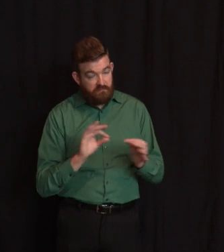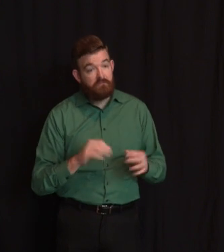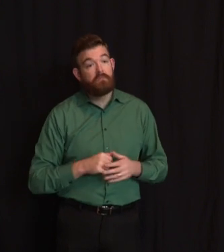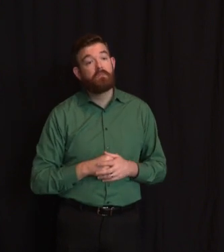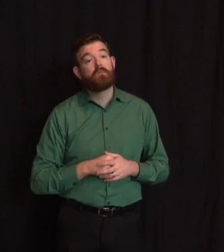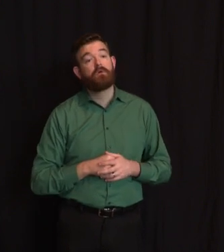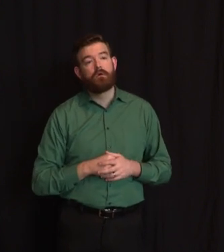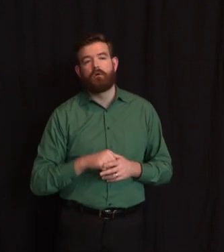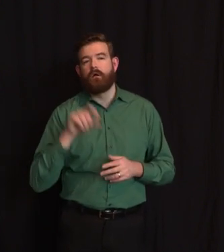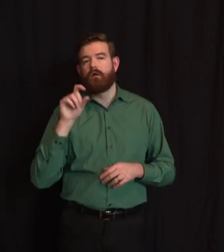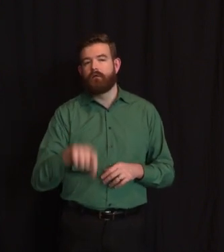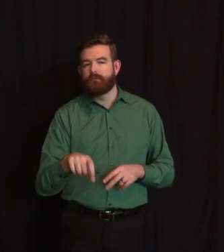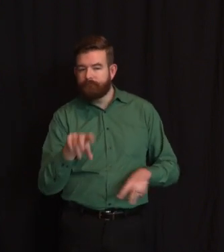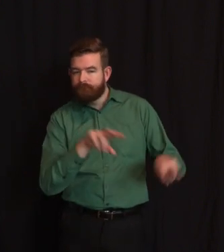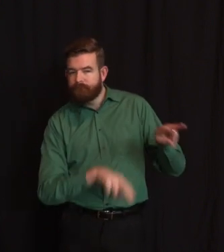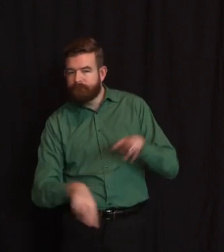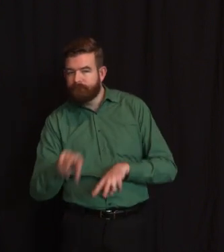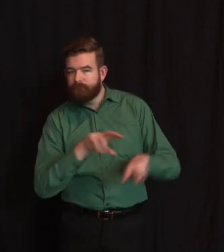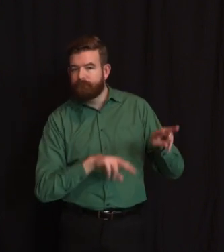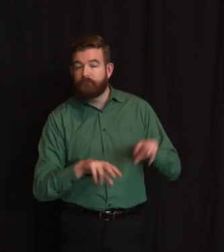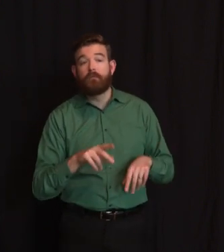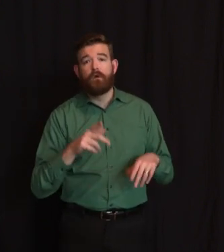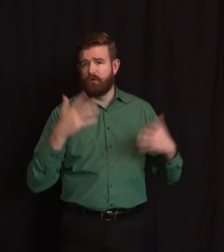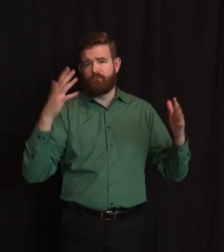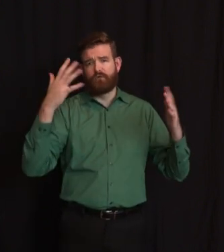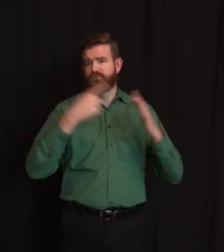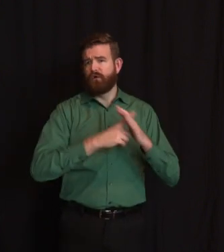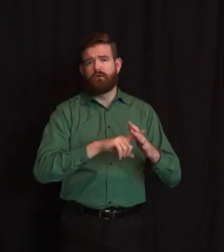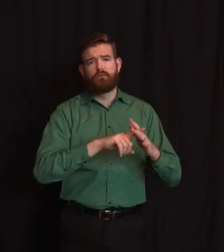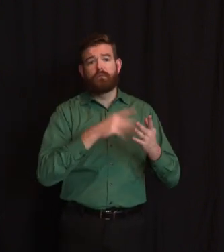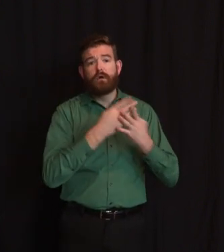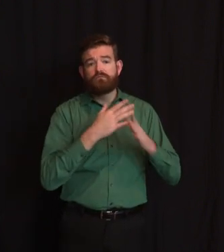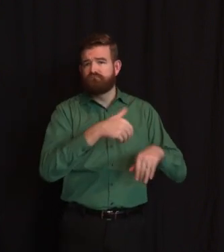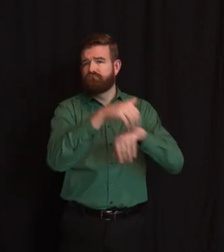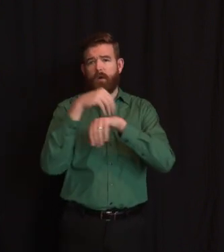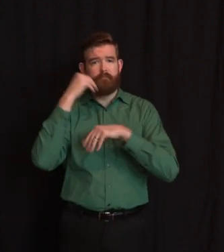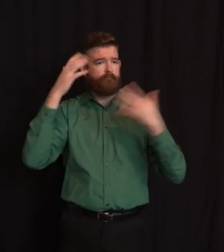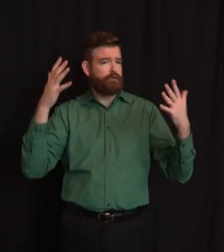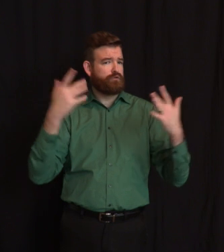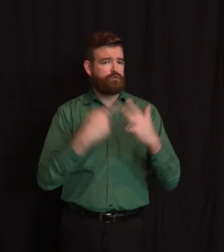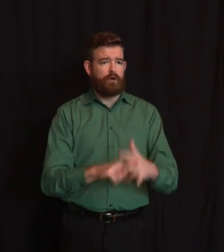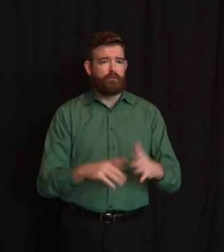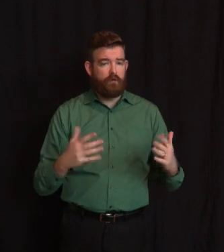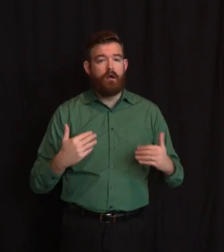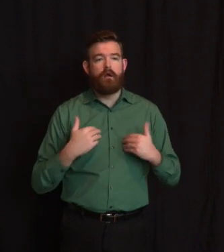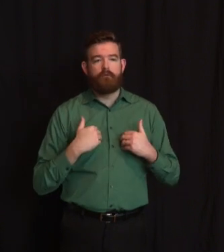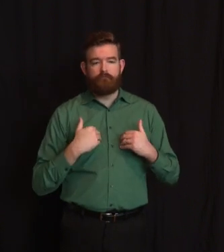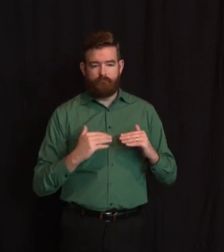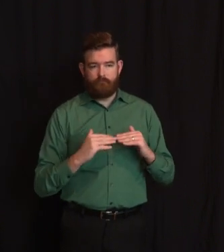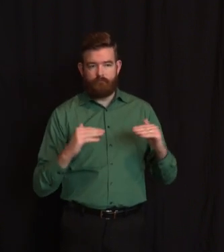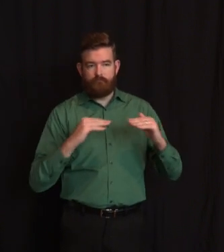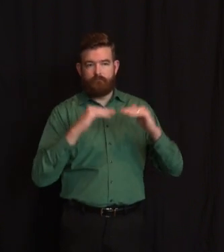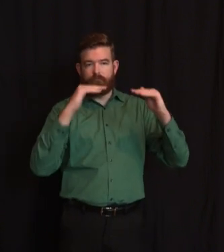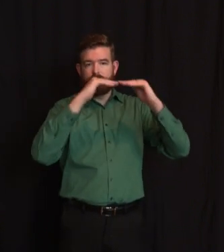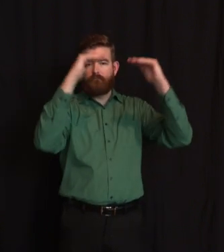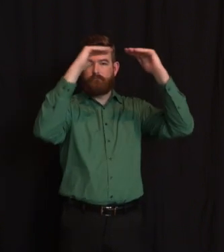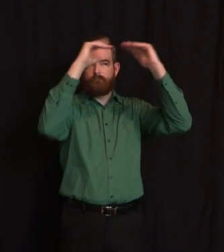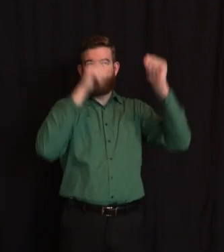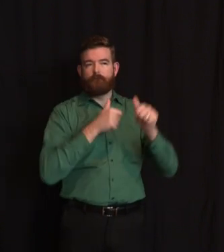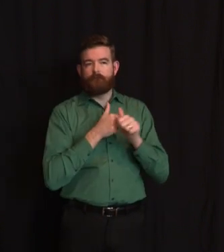tiering – and Paramel will correct me if I'm wrong here – there is a tiering of most at-risk patients. I think I said this the other